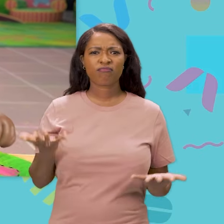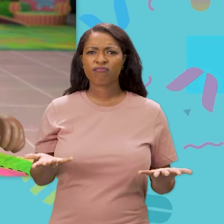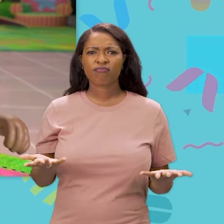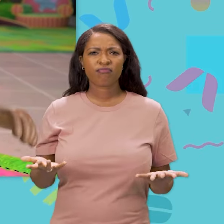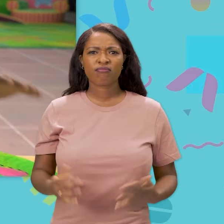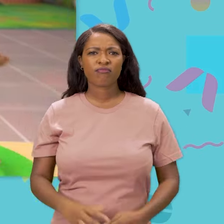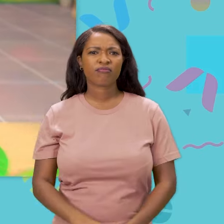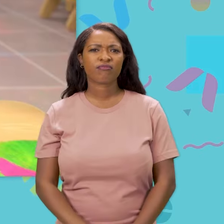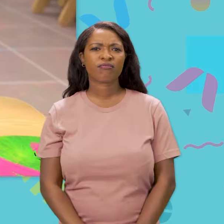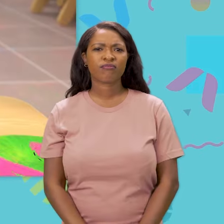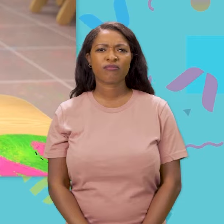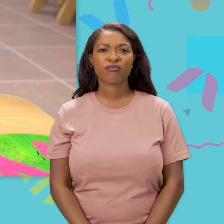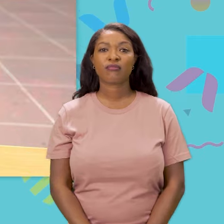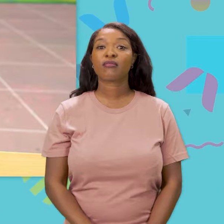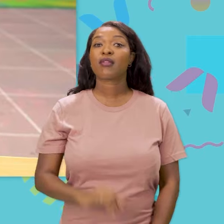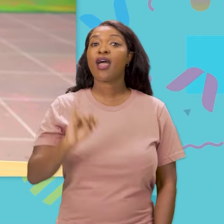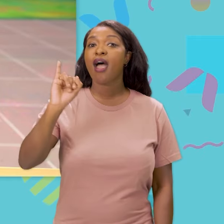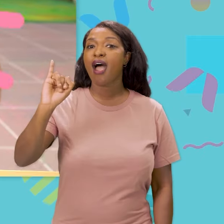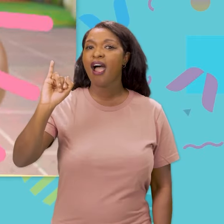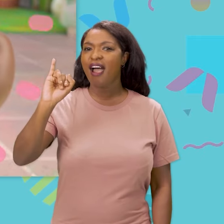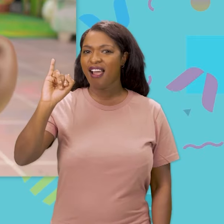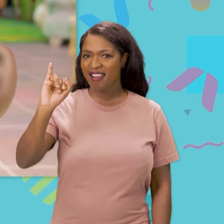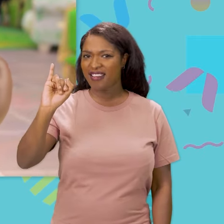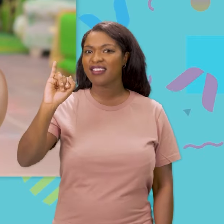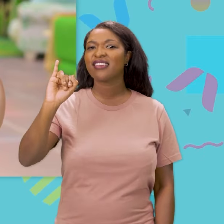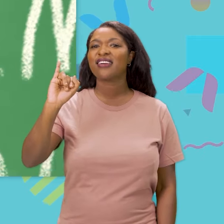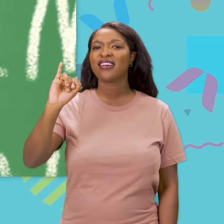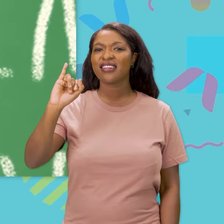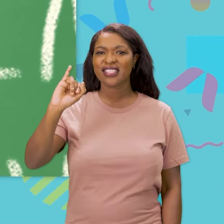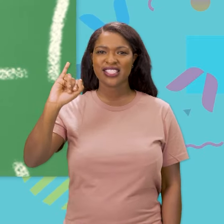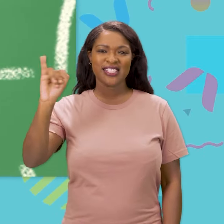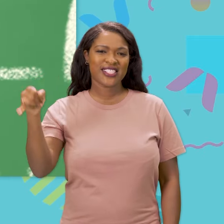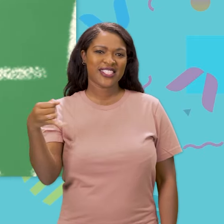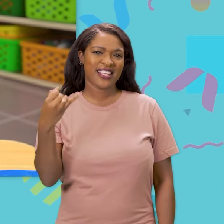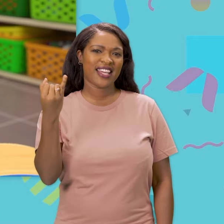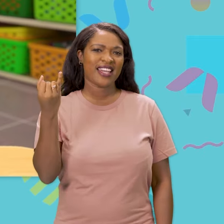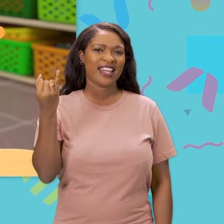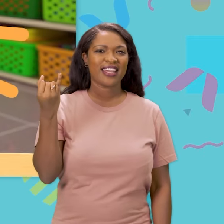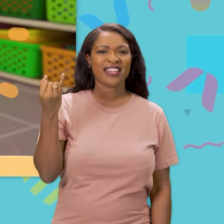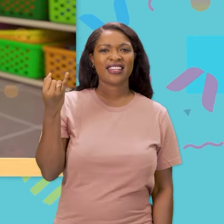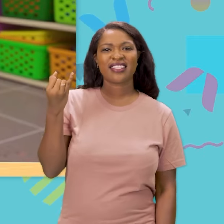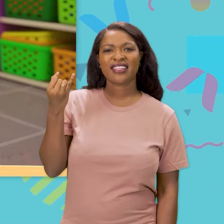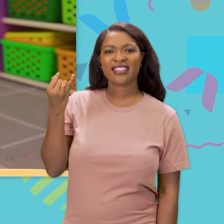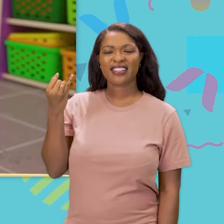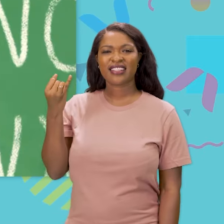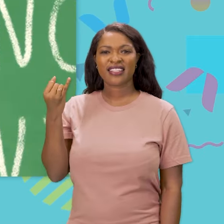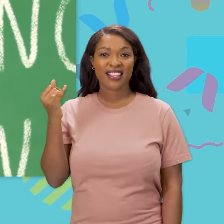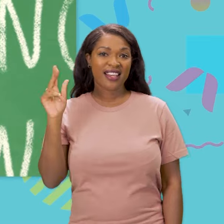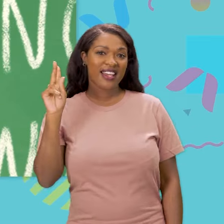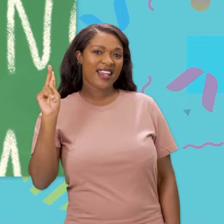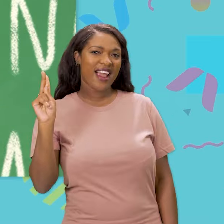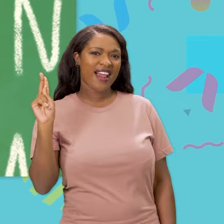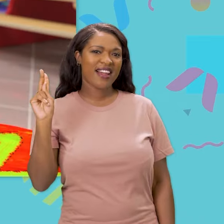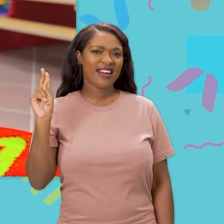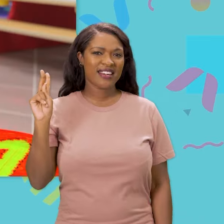O, I, J, K,